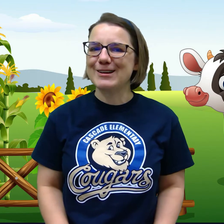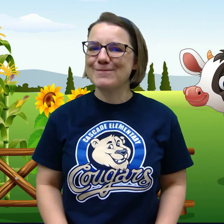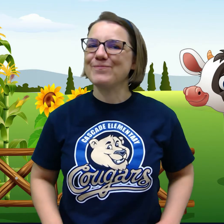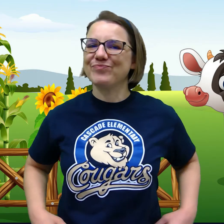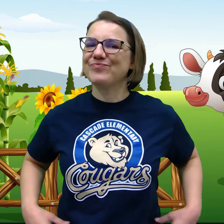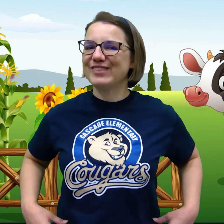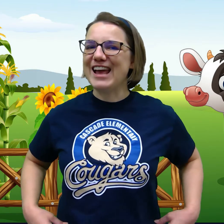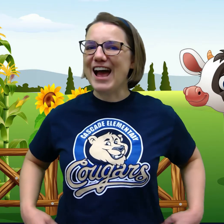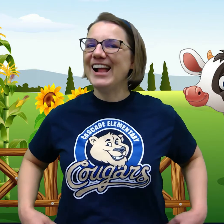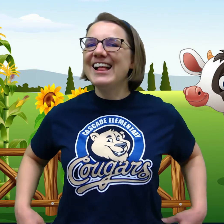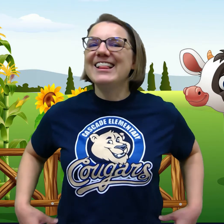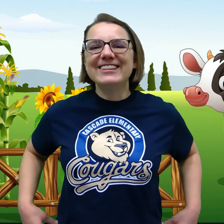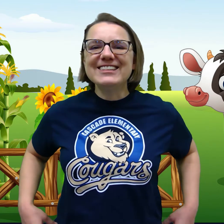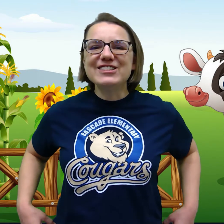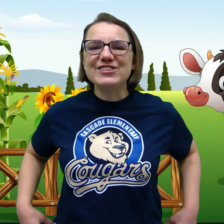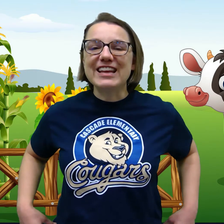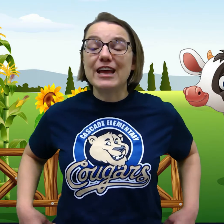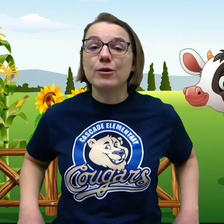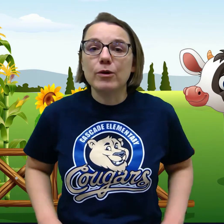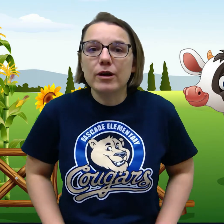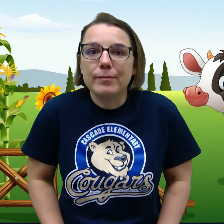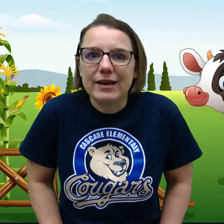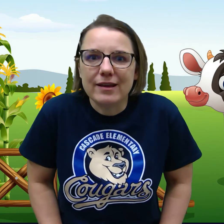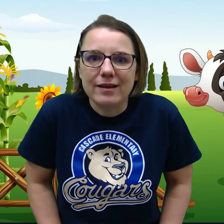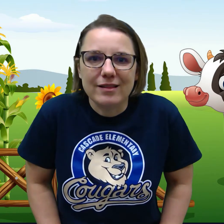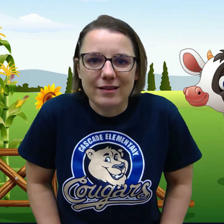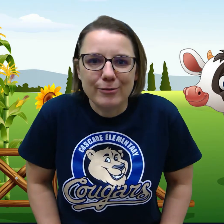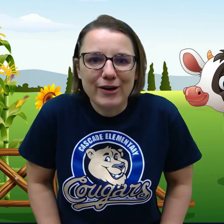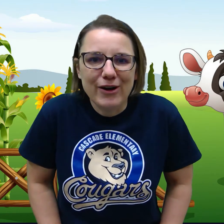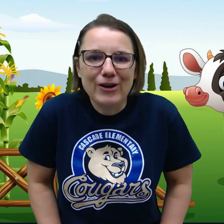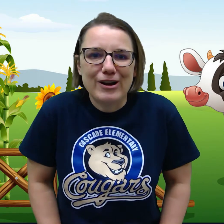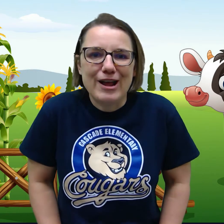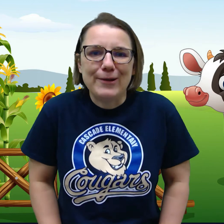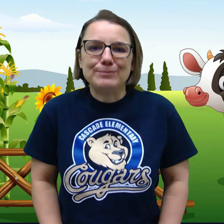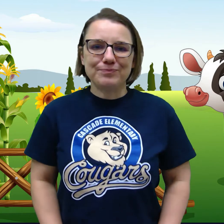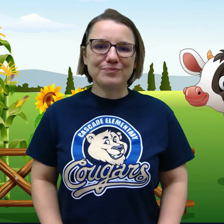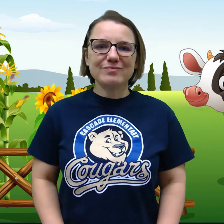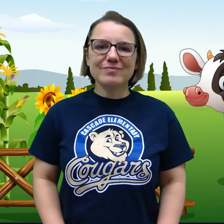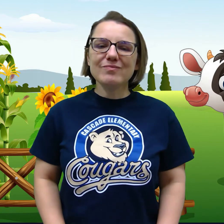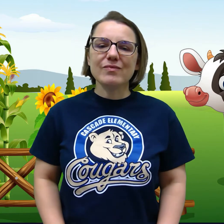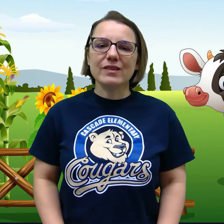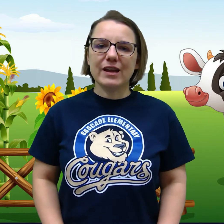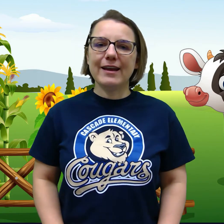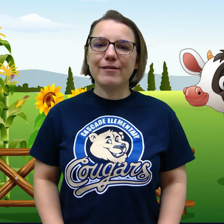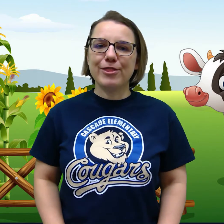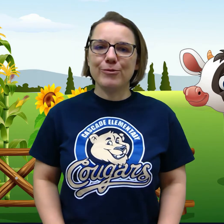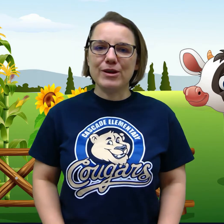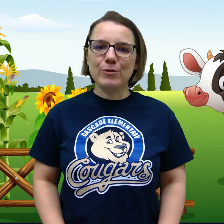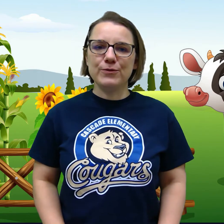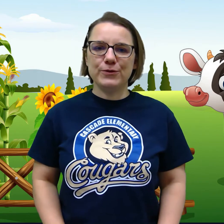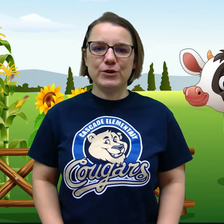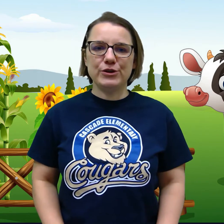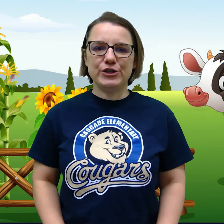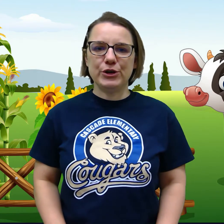Yeah. Let's do it again and we're going to make it a little bit harder now. I have three moves for you to do.